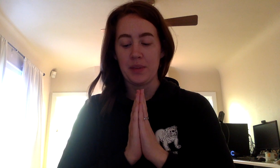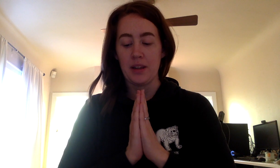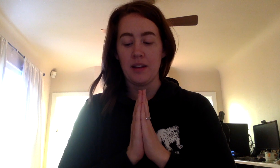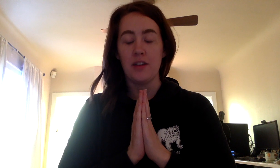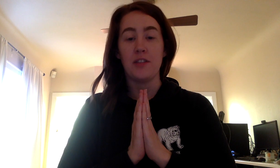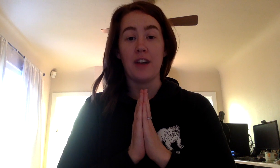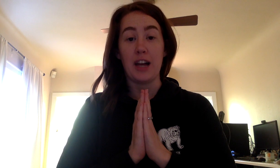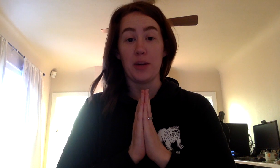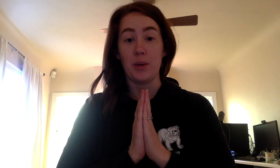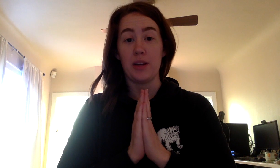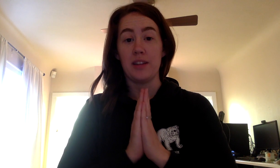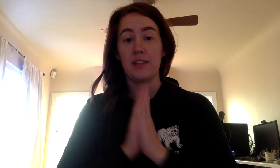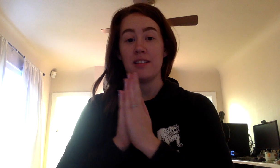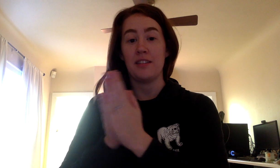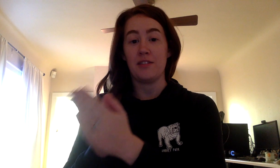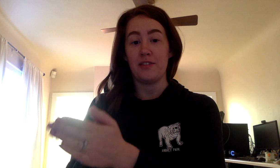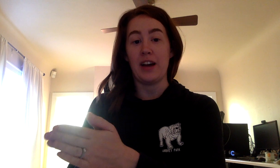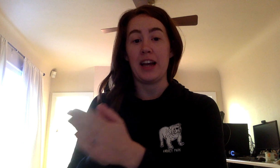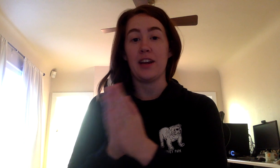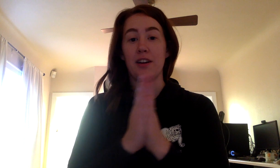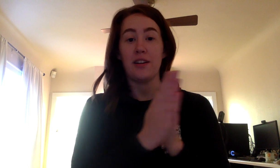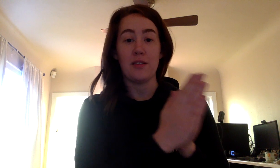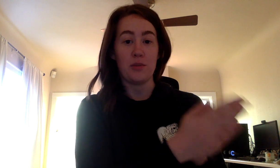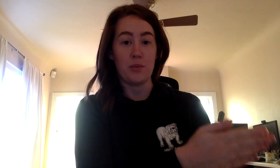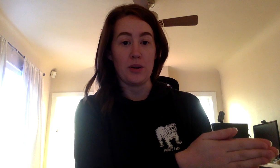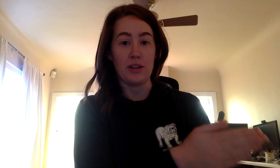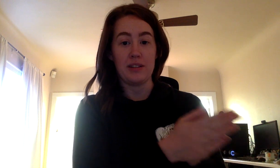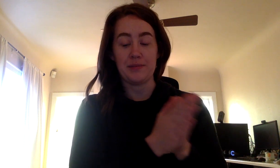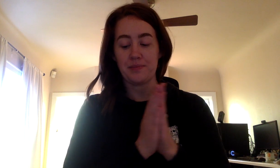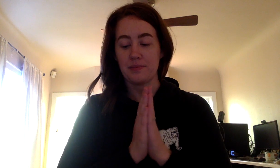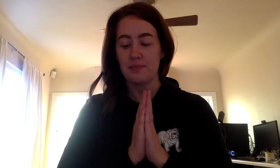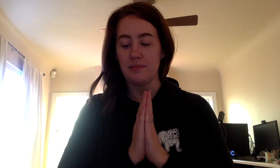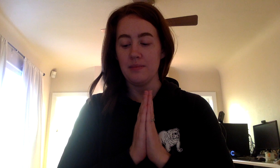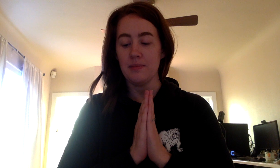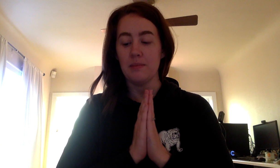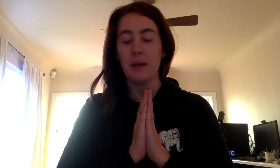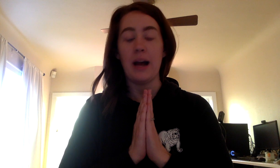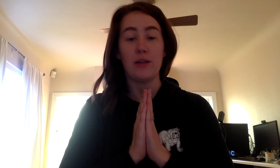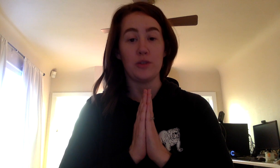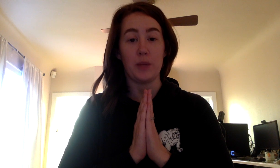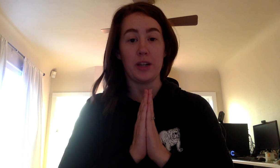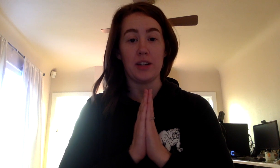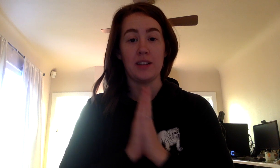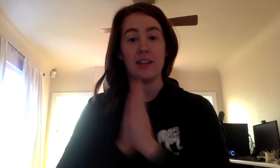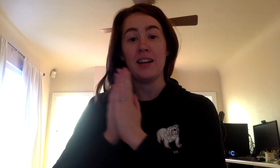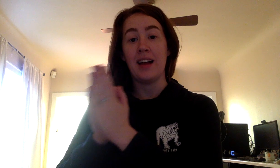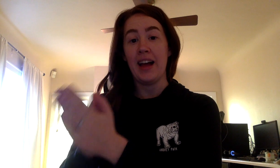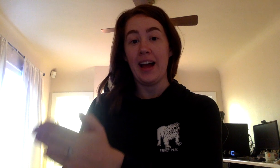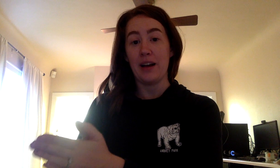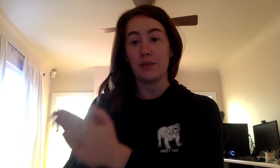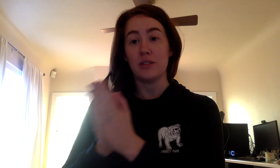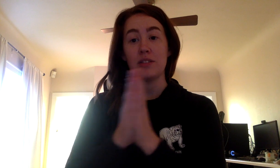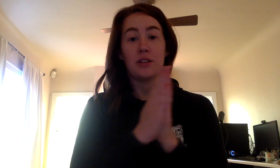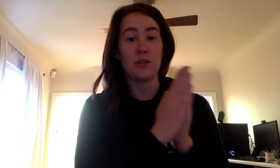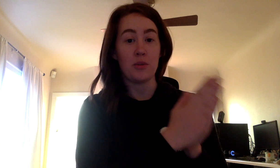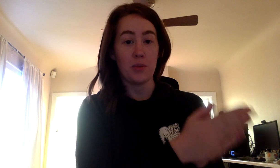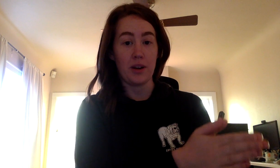Firewood, fire, wood. Housework, house, work.